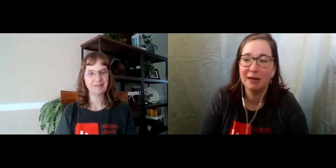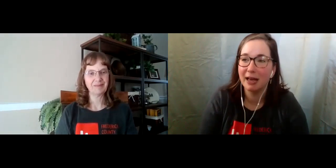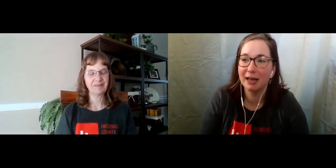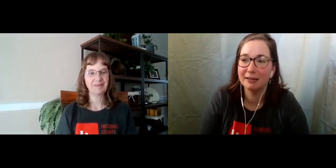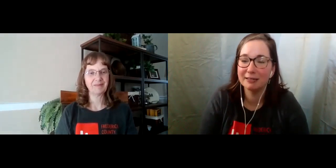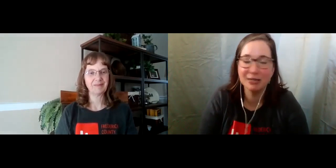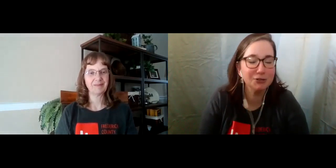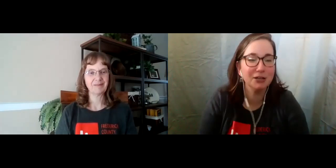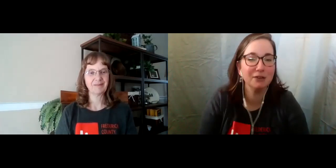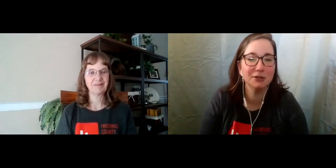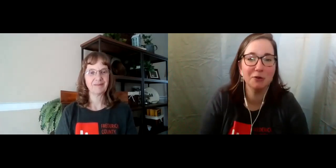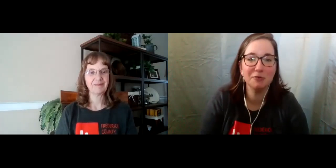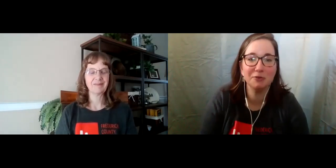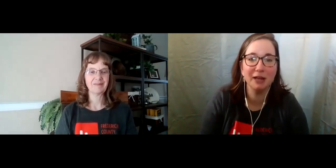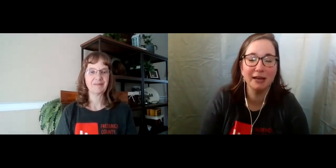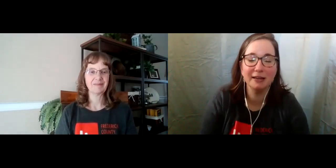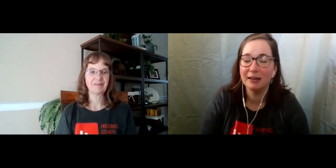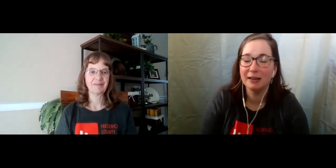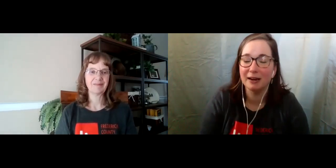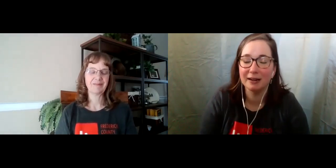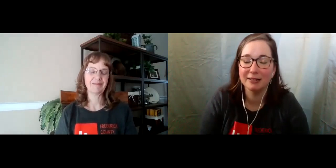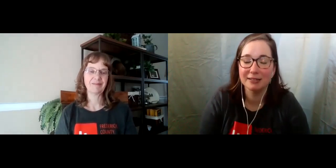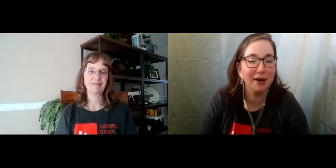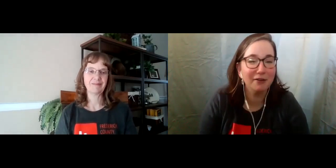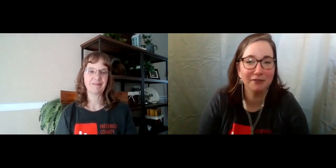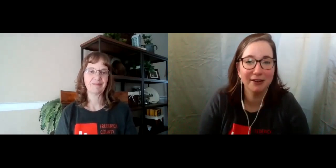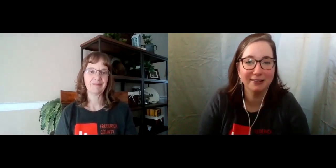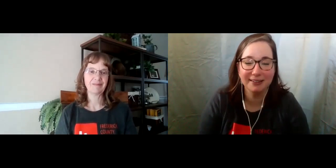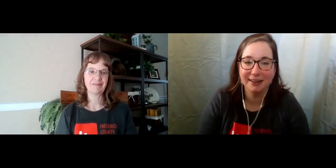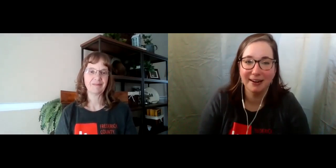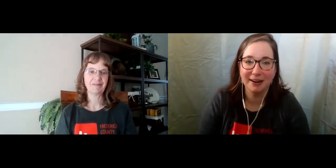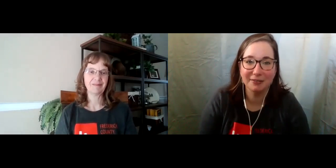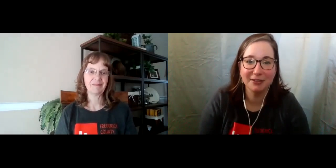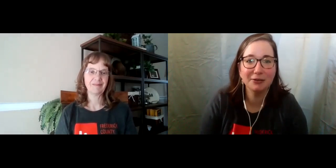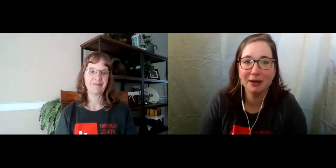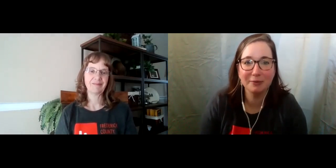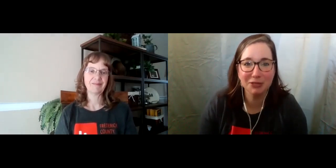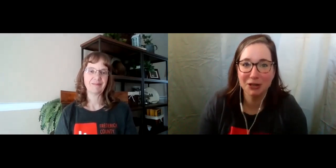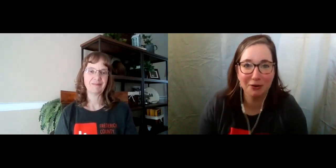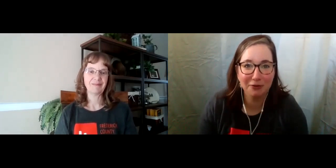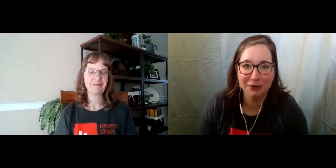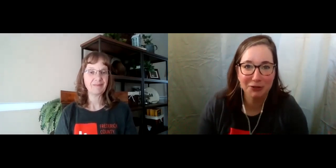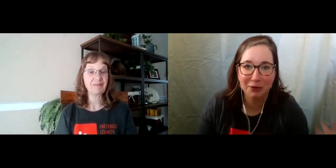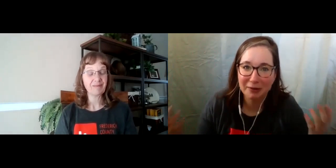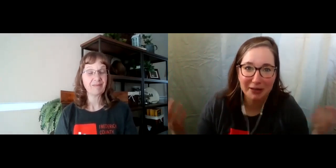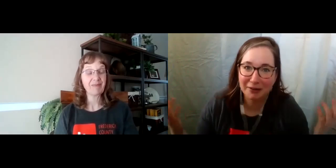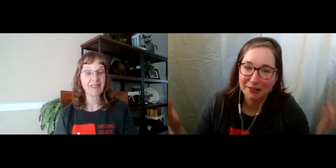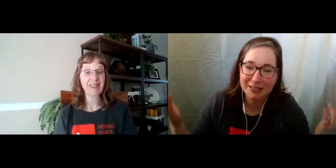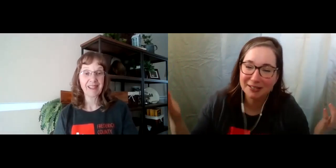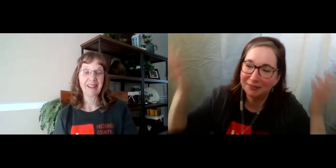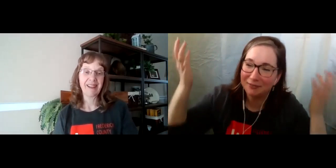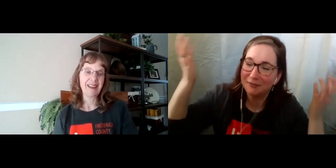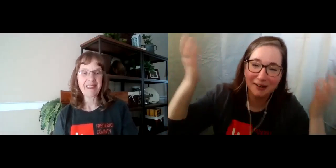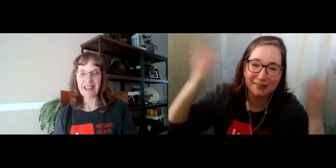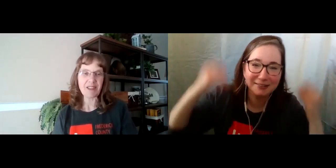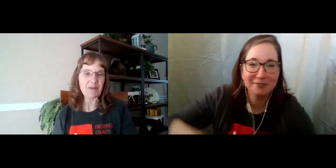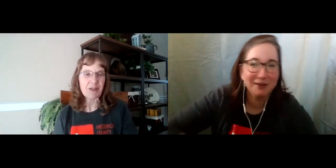And teach yourselves at home if you like. It's a lot of fun. Thank you again, Miss Cheryl, for joining me on this fun. Thank you, Miss